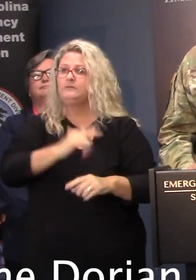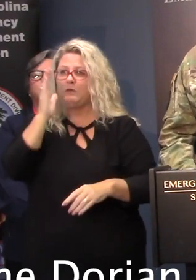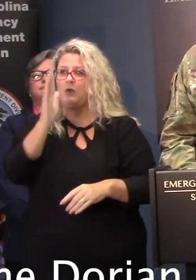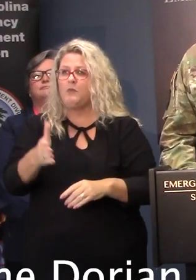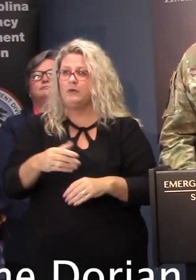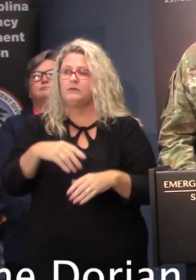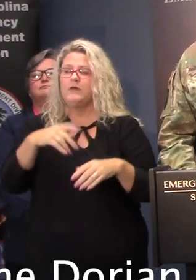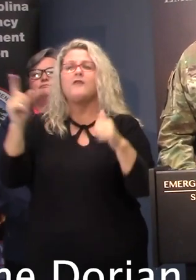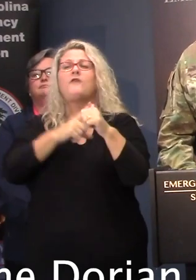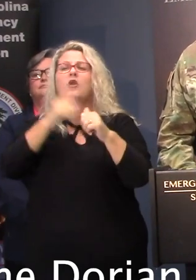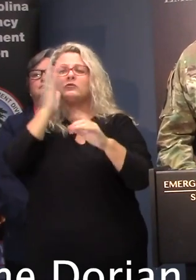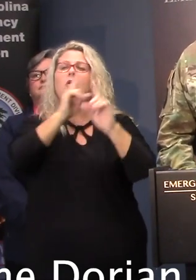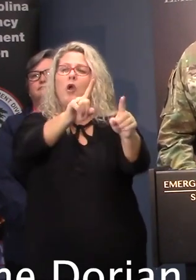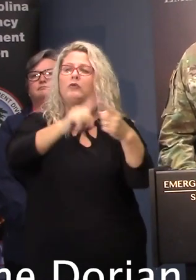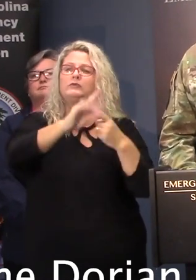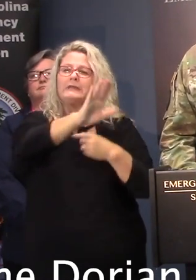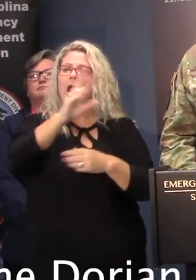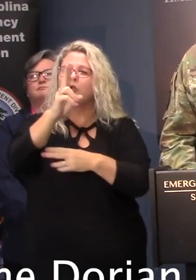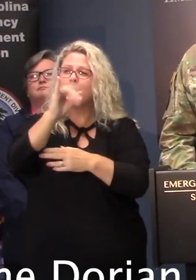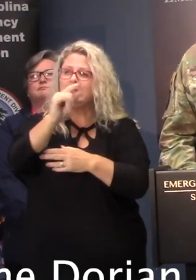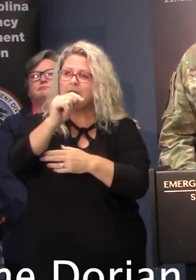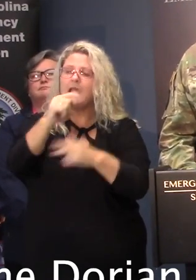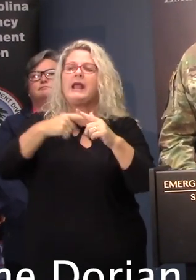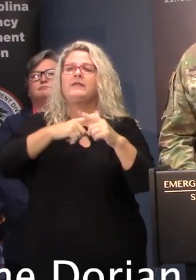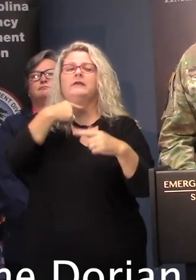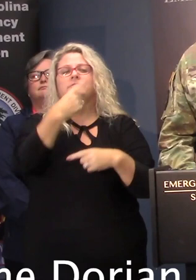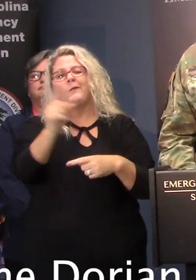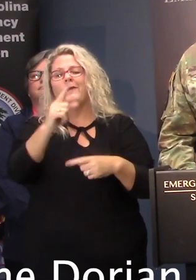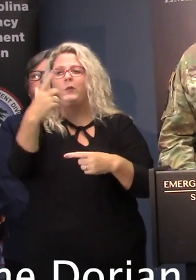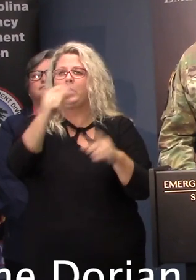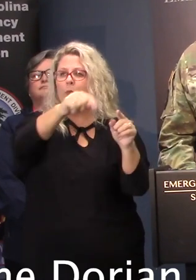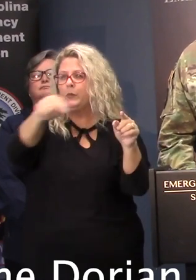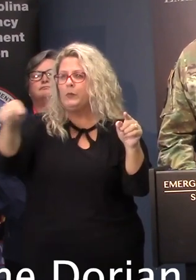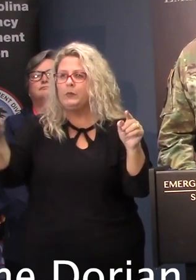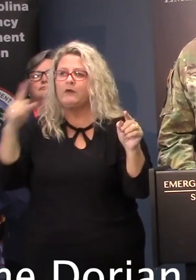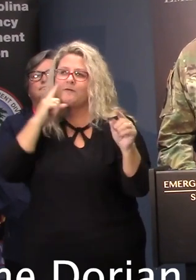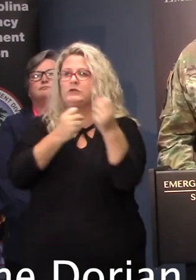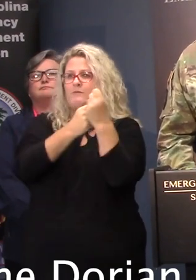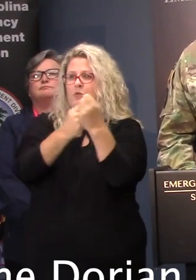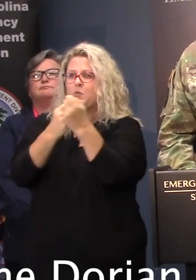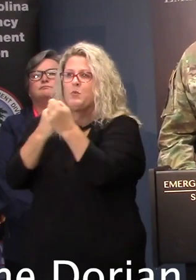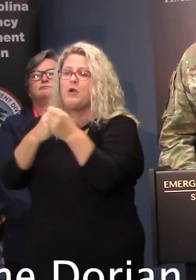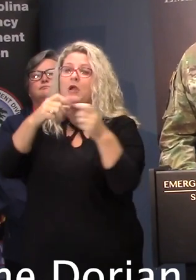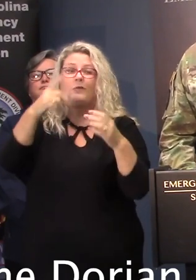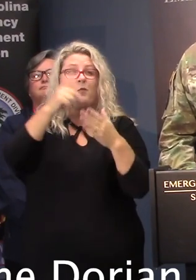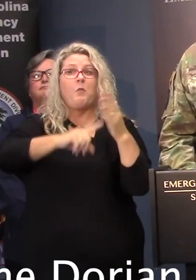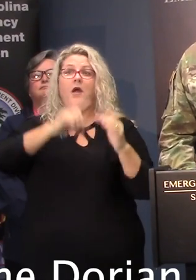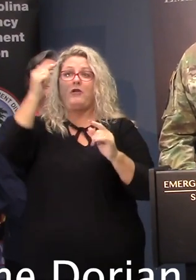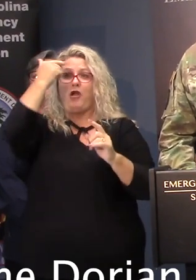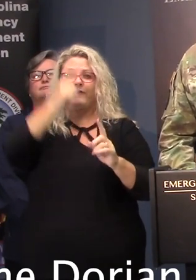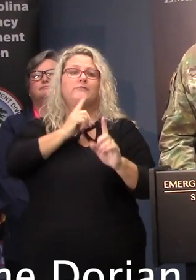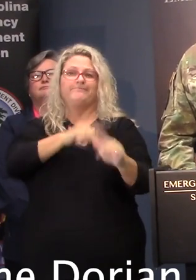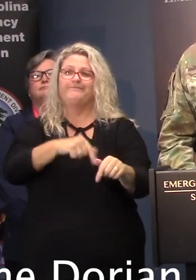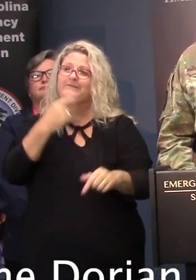report to their units and then we will move them on to their staging areas to be in a position to support directions given by the governor in response